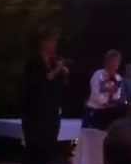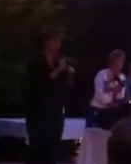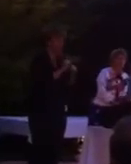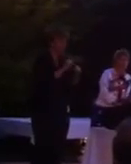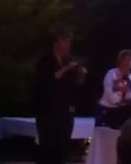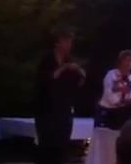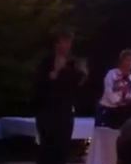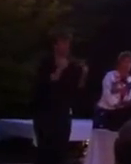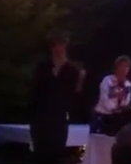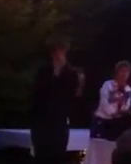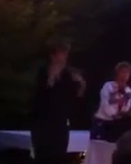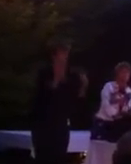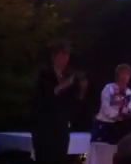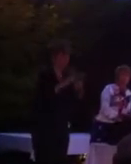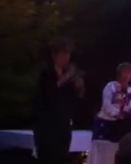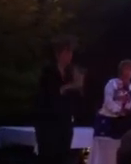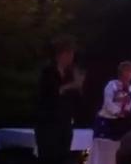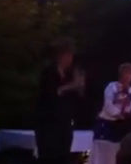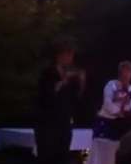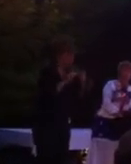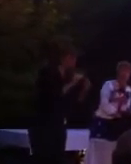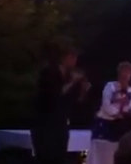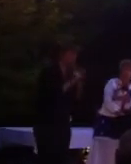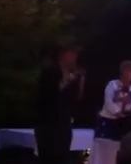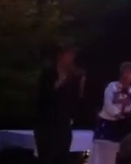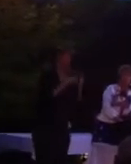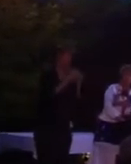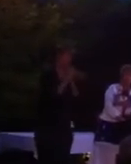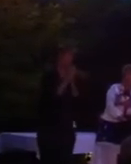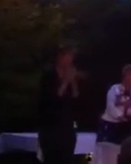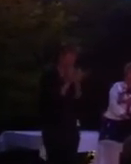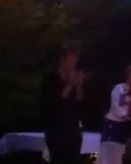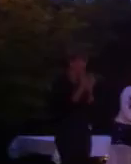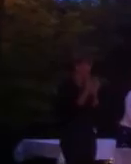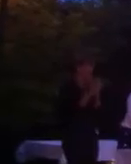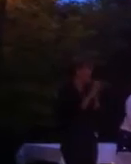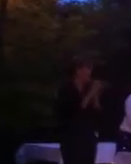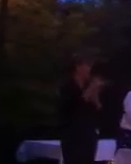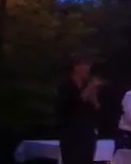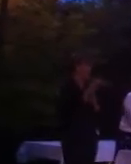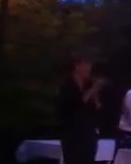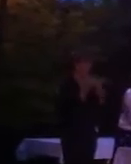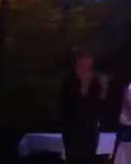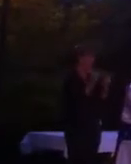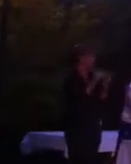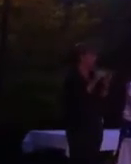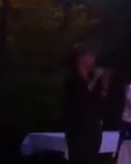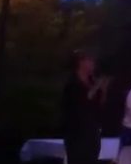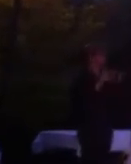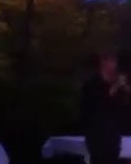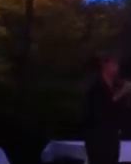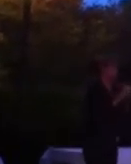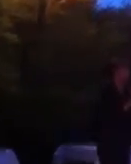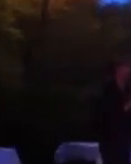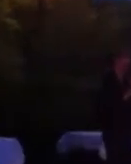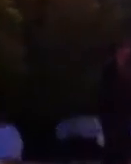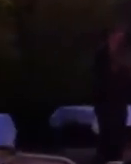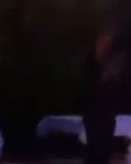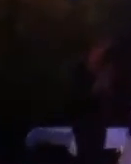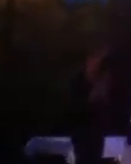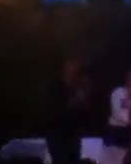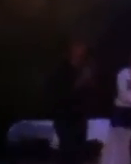now in a mental health program and we pray as a potential public health student this next semester perhaps.